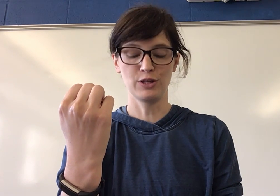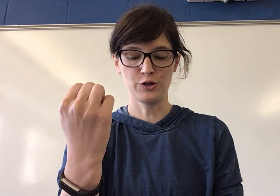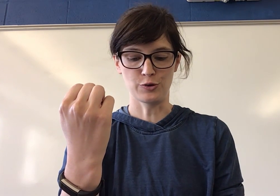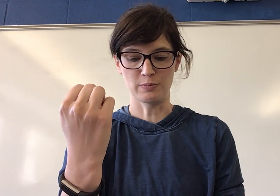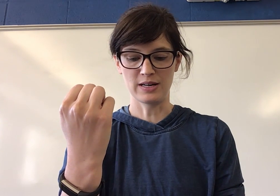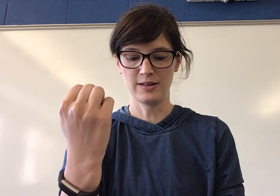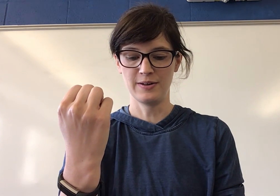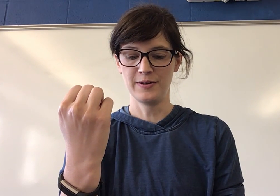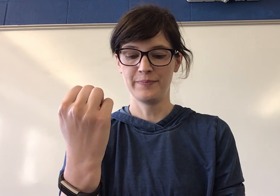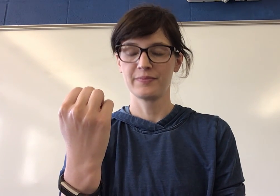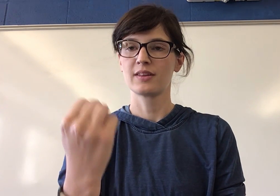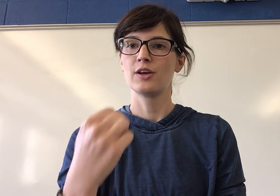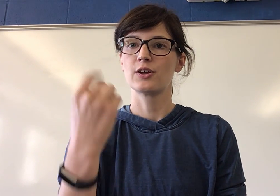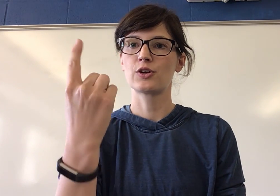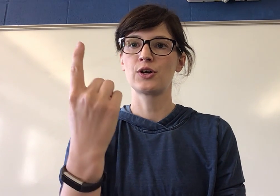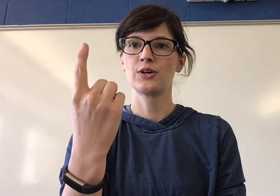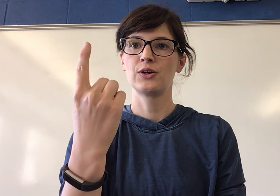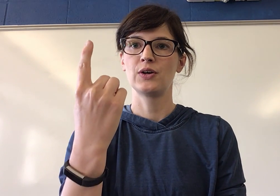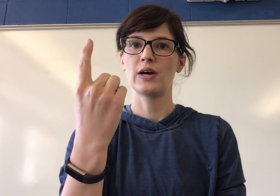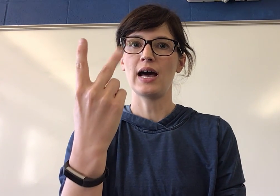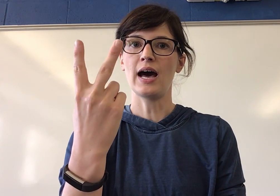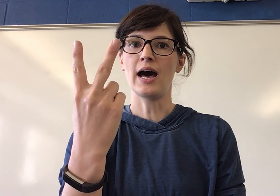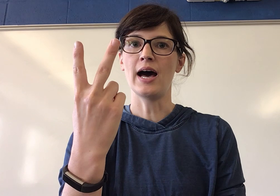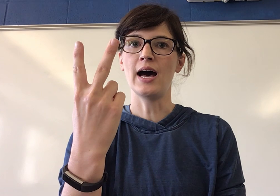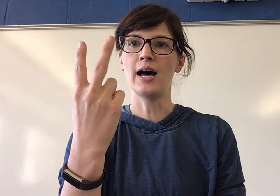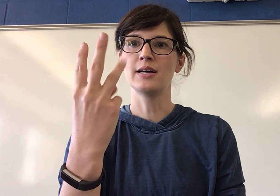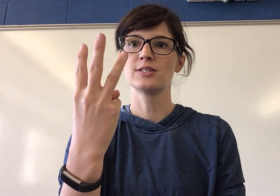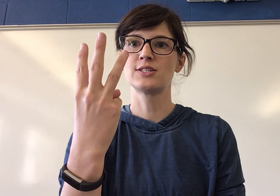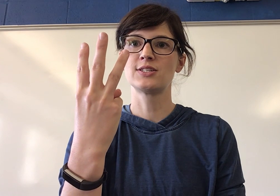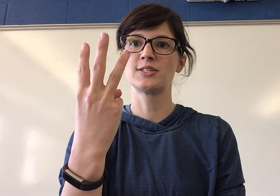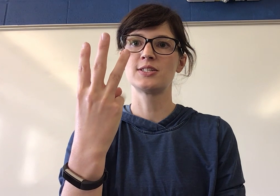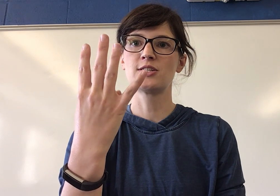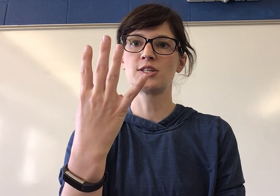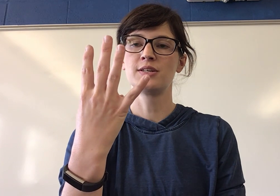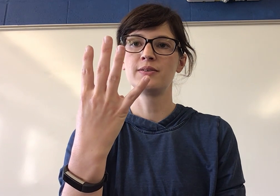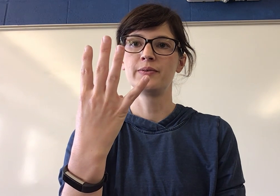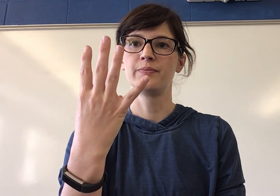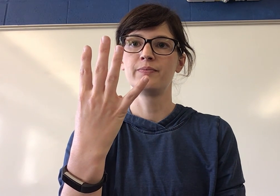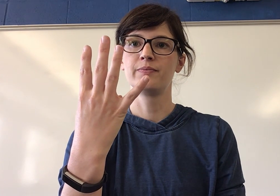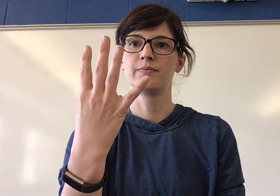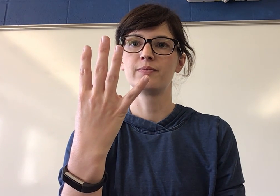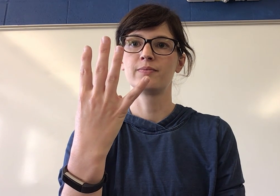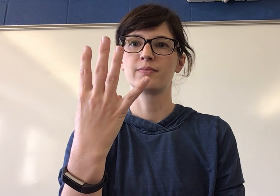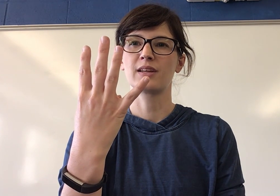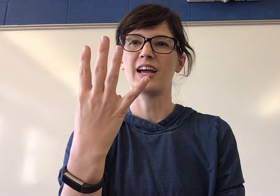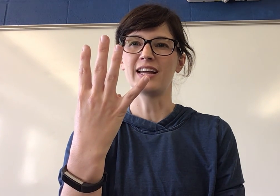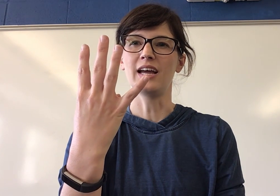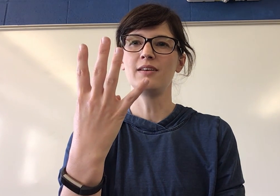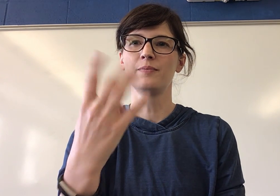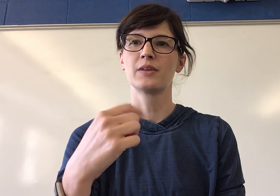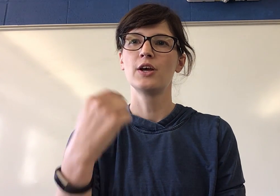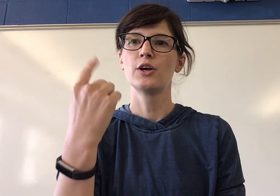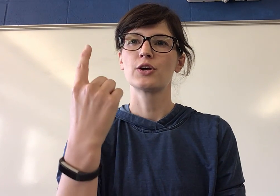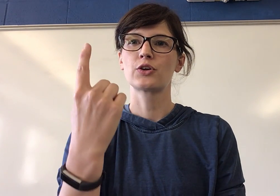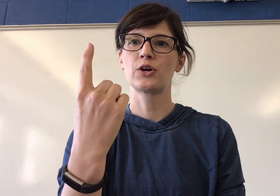Bloom. C-A-S-T. Again. C